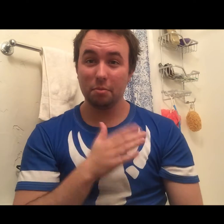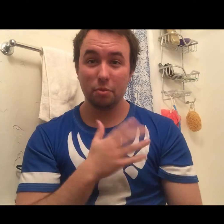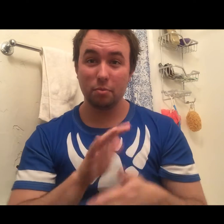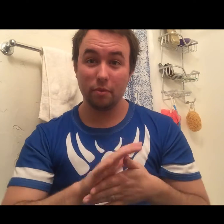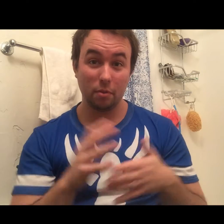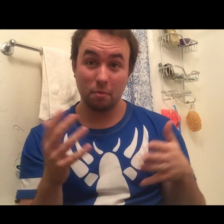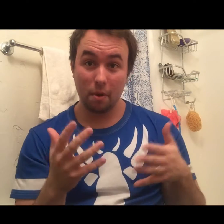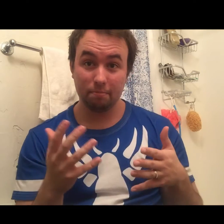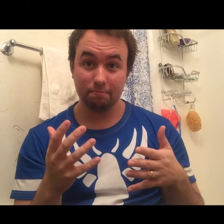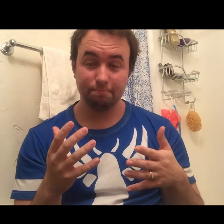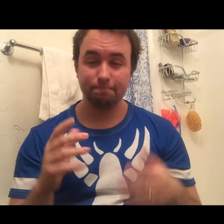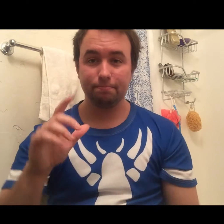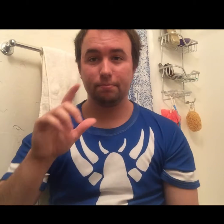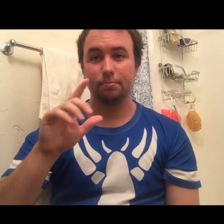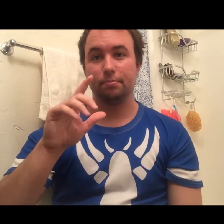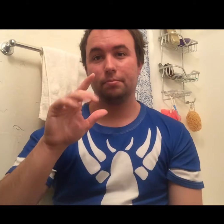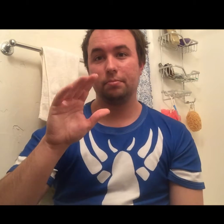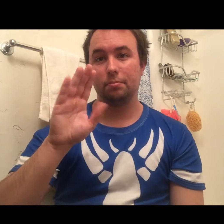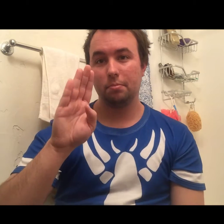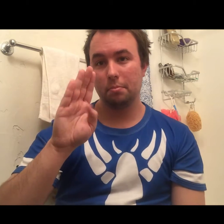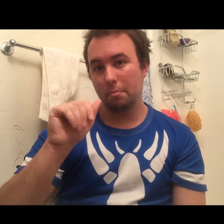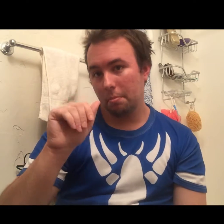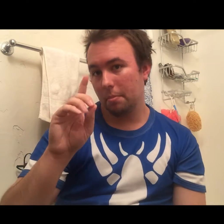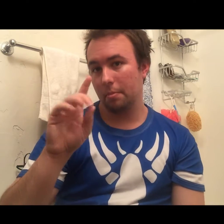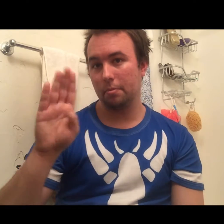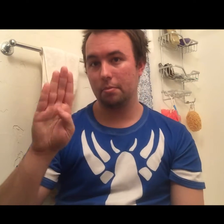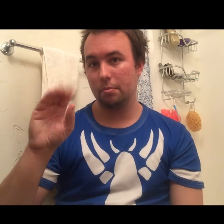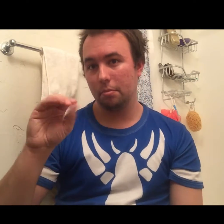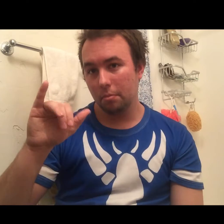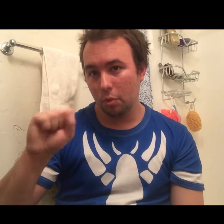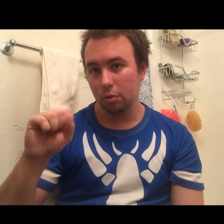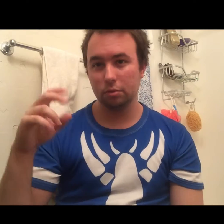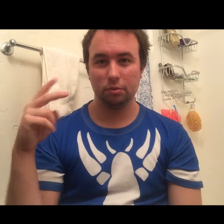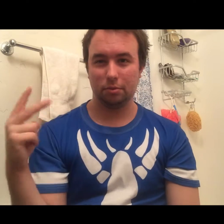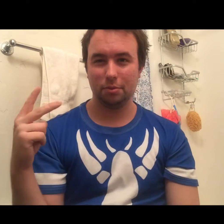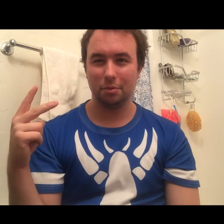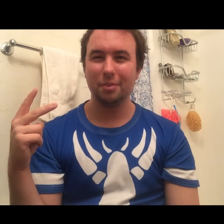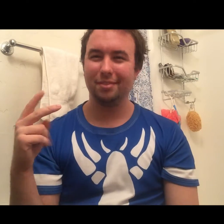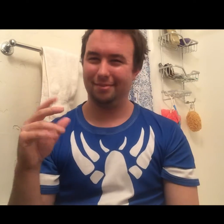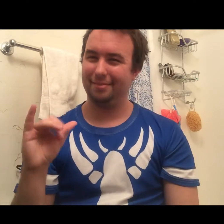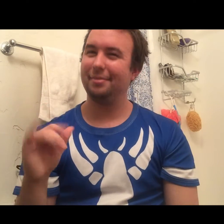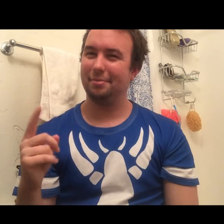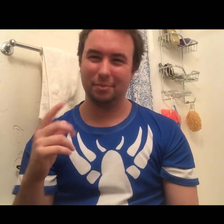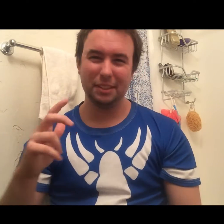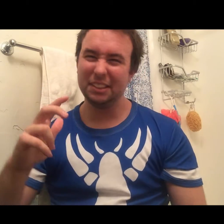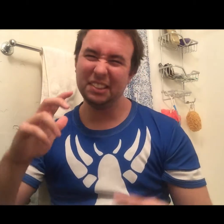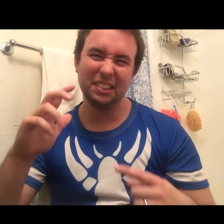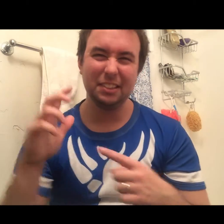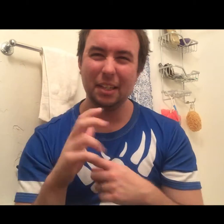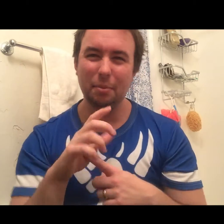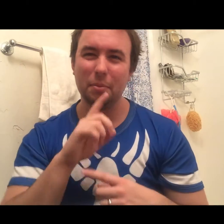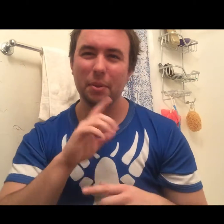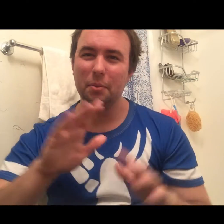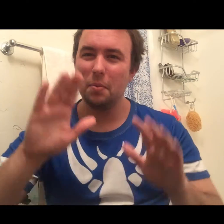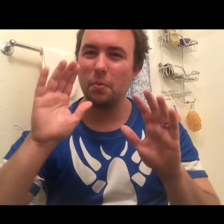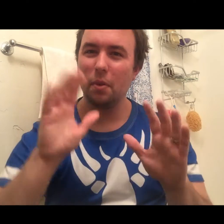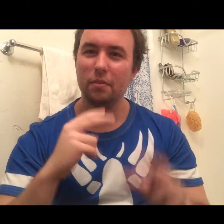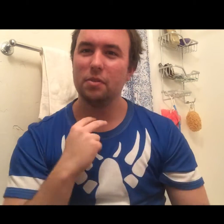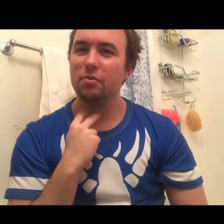Backwards, what you want, what you want, what you gonna do When Sherry John don't come for you